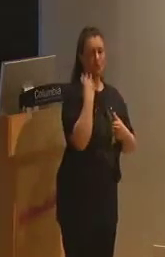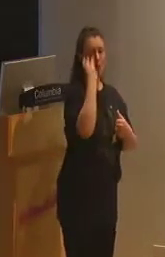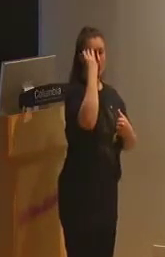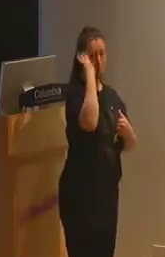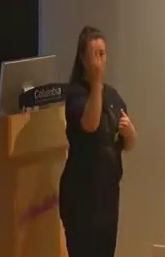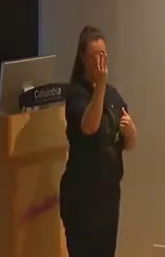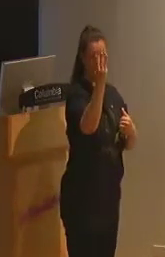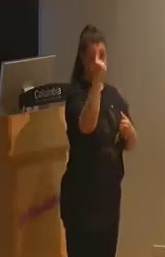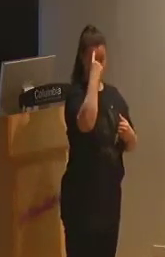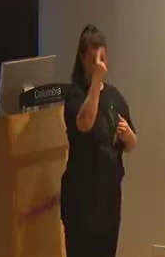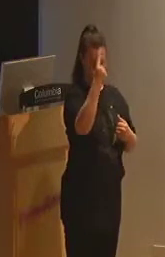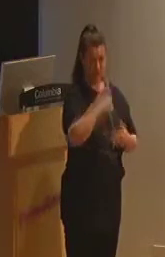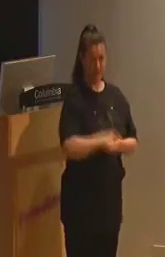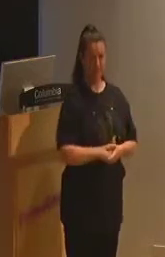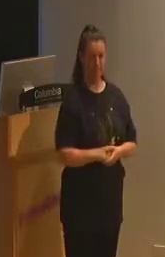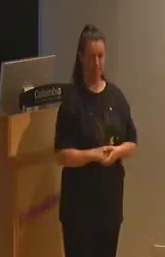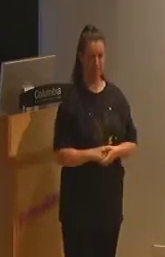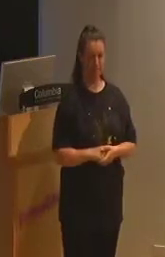disability.